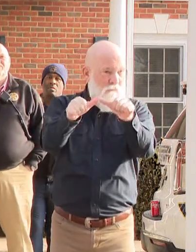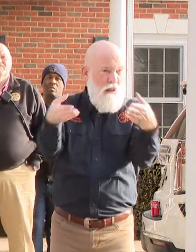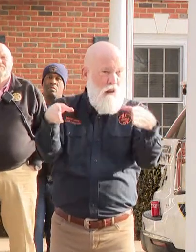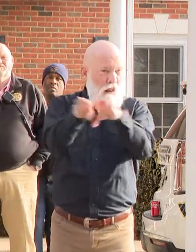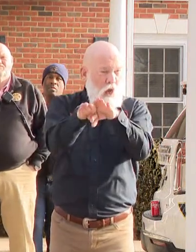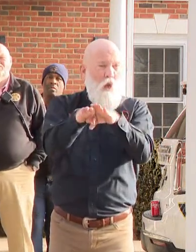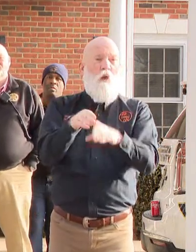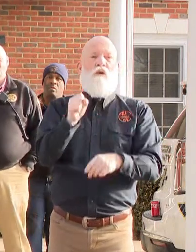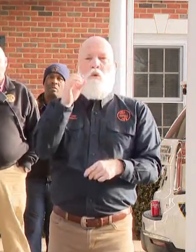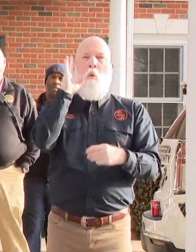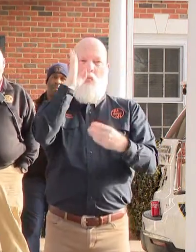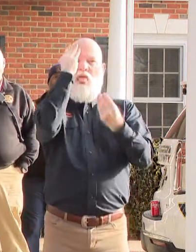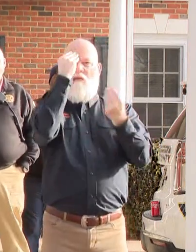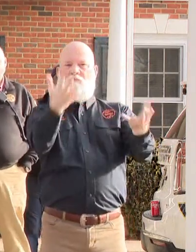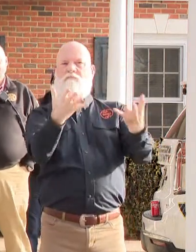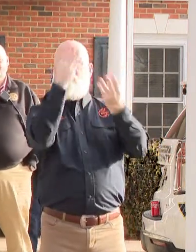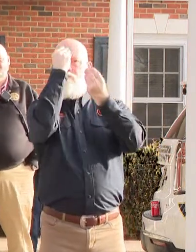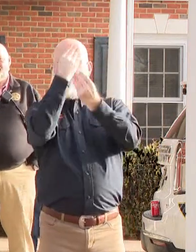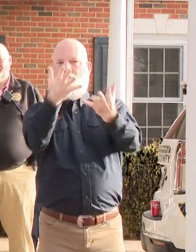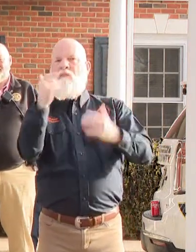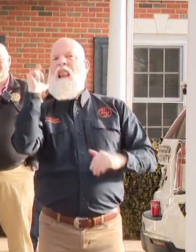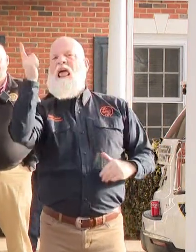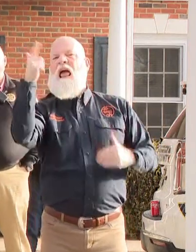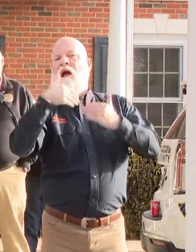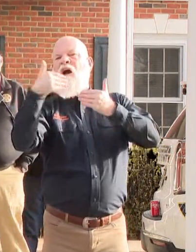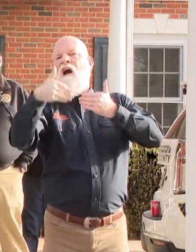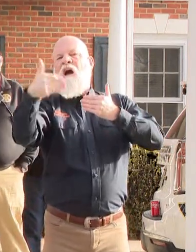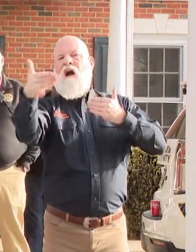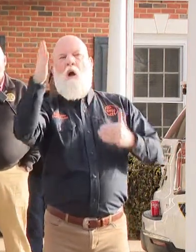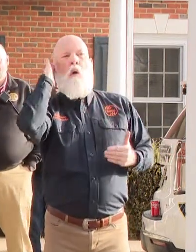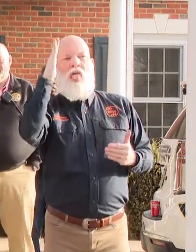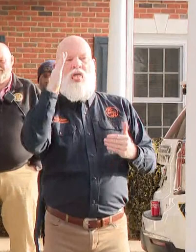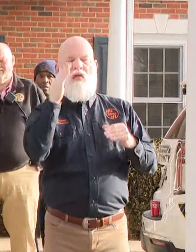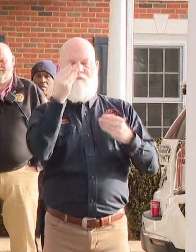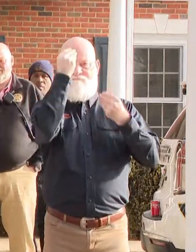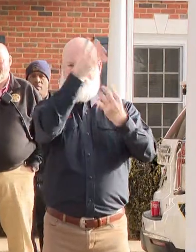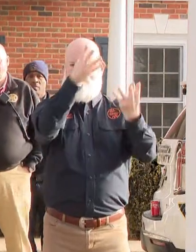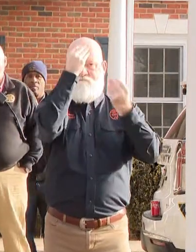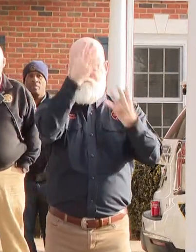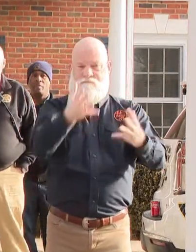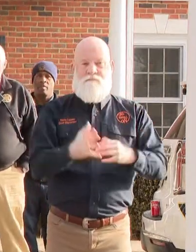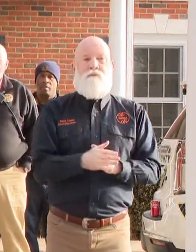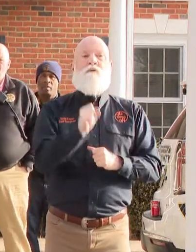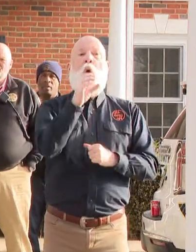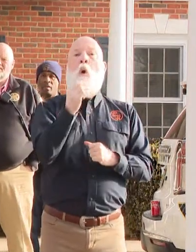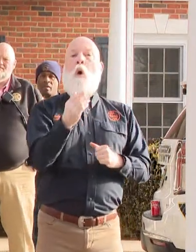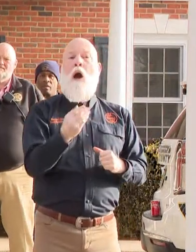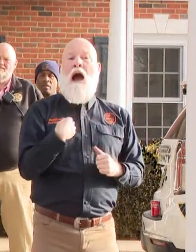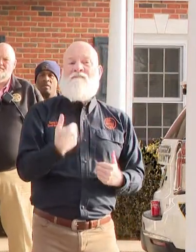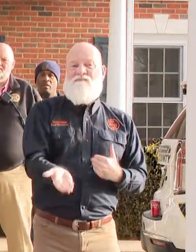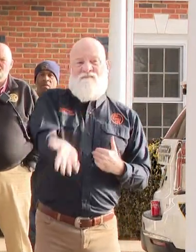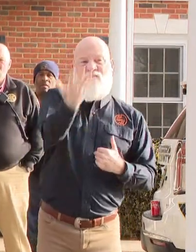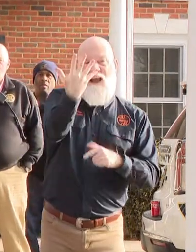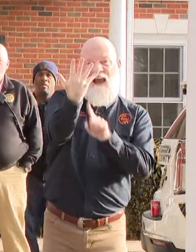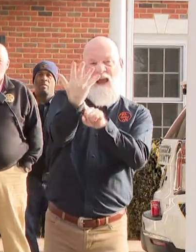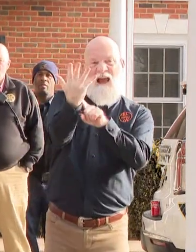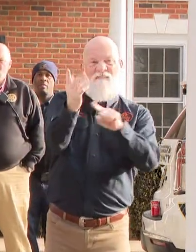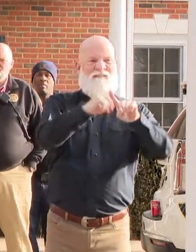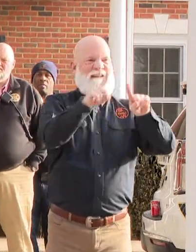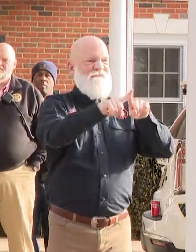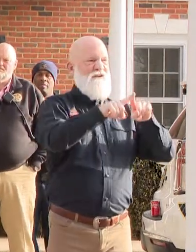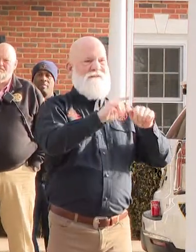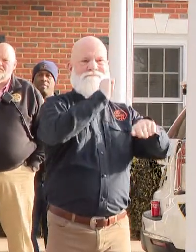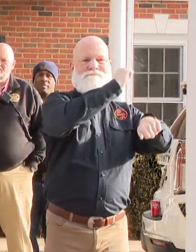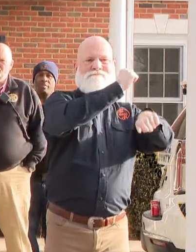once that is determined. We do have five properties at this time that are still without power. We had